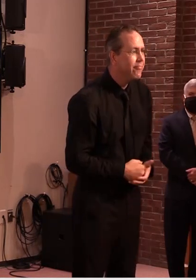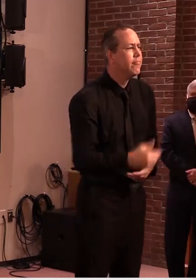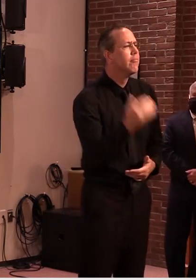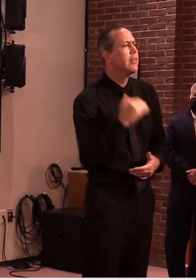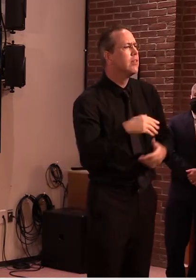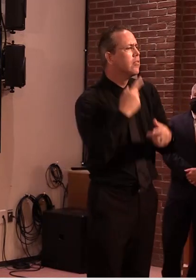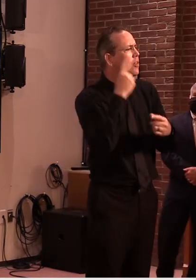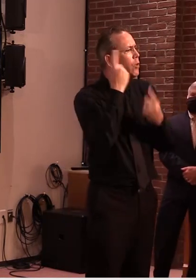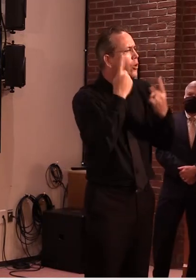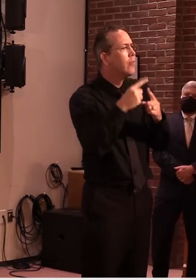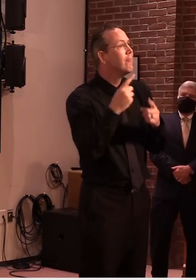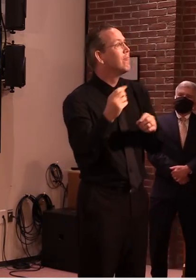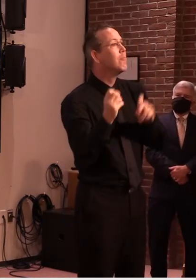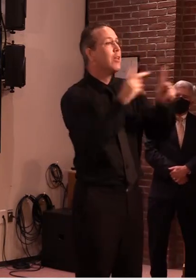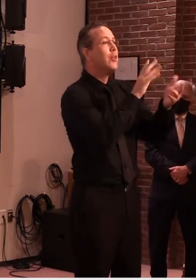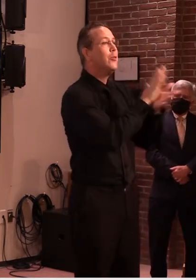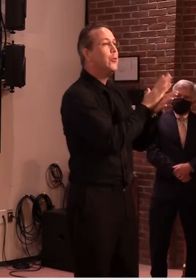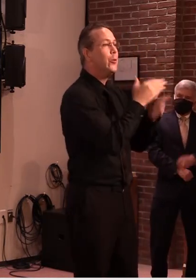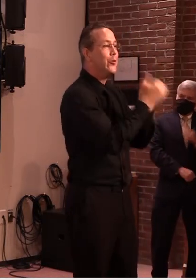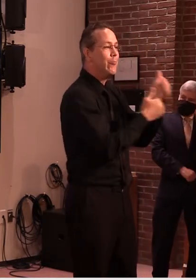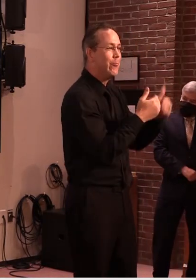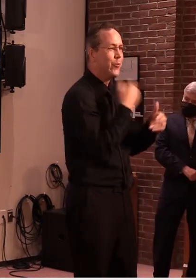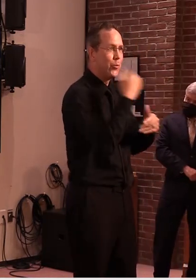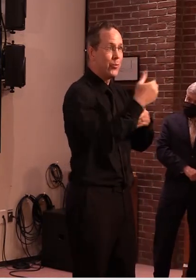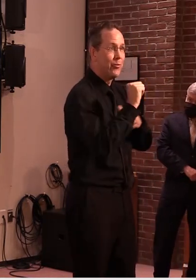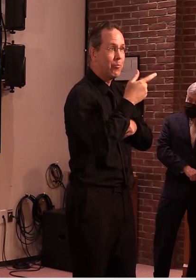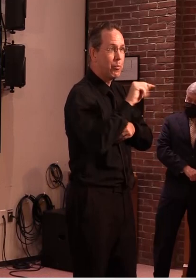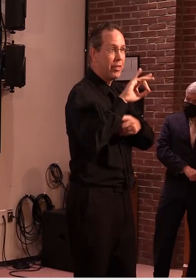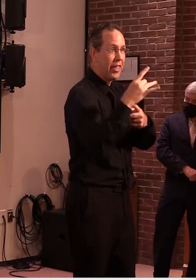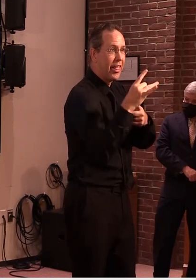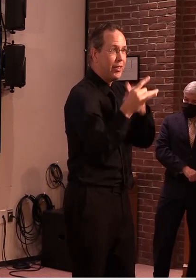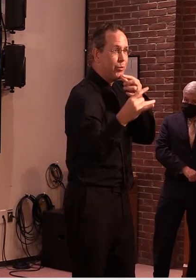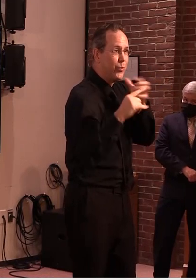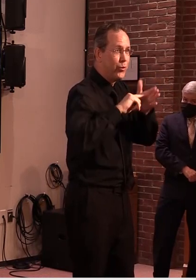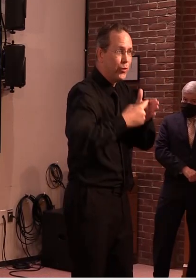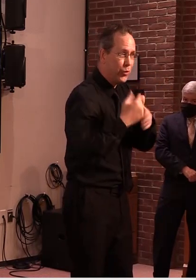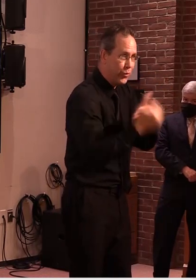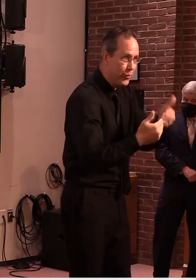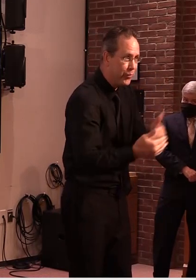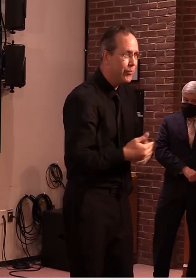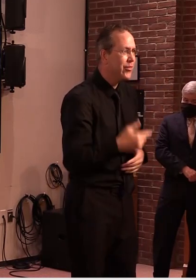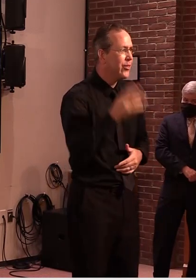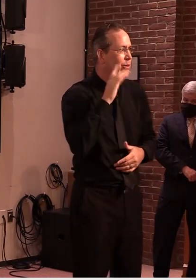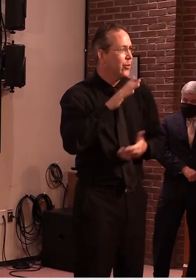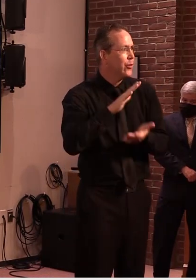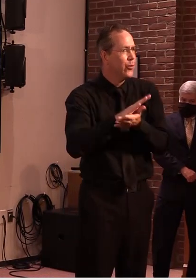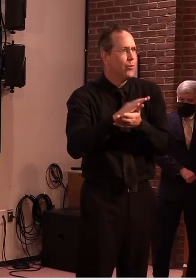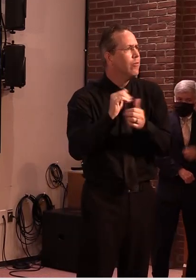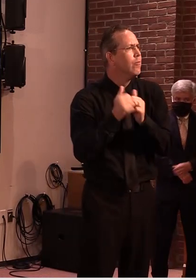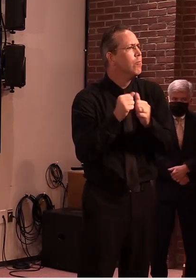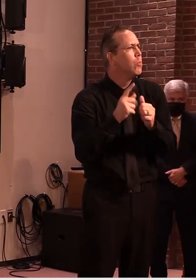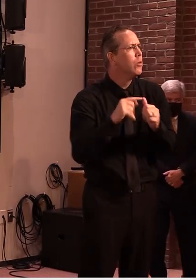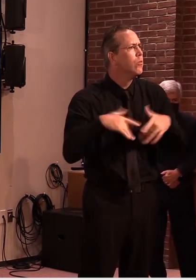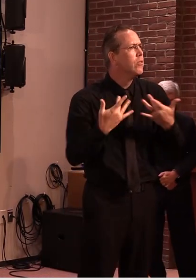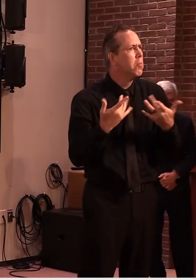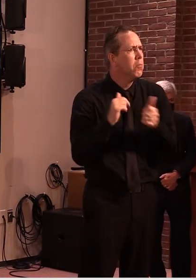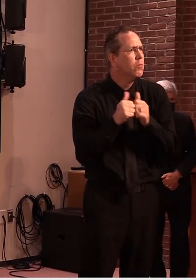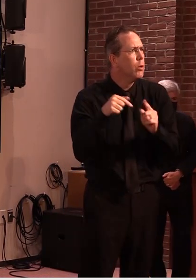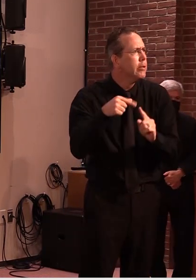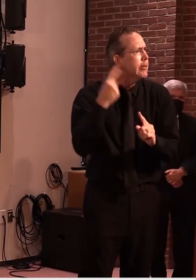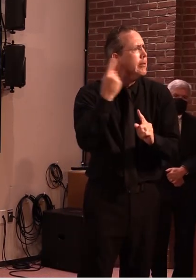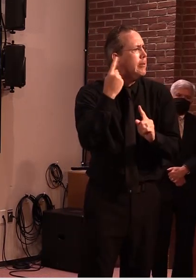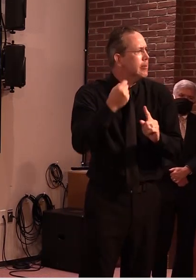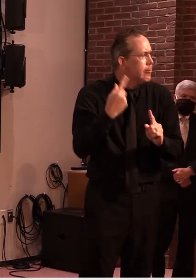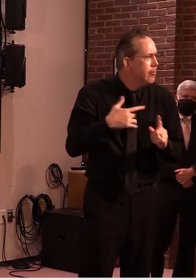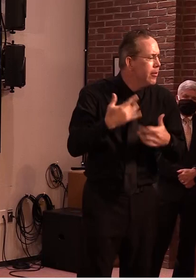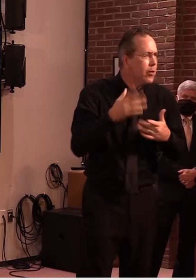what this means for sports I know how important this is for many young Vermonters and their families but like